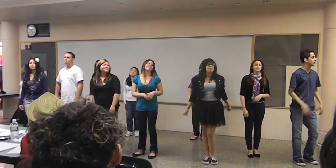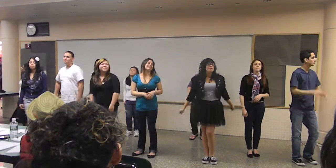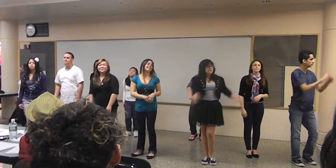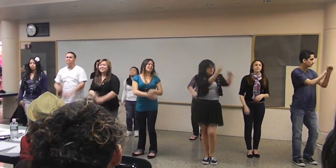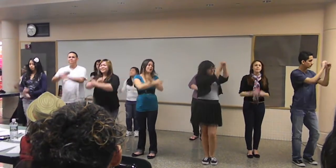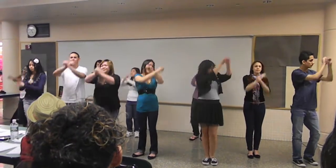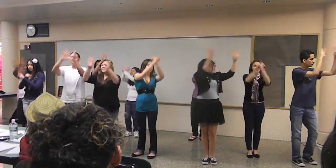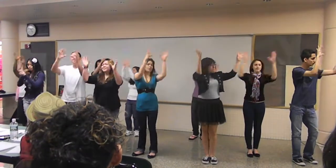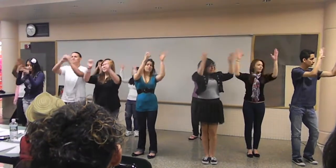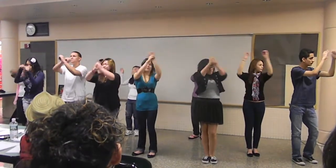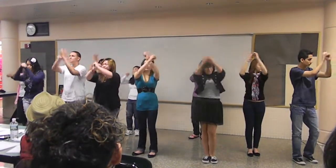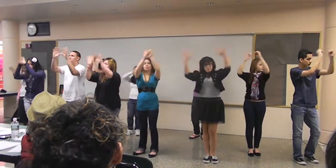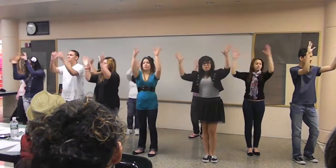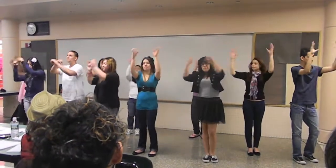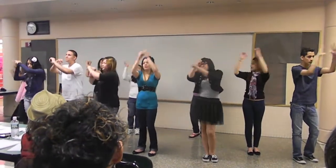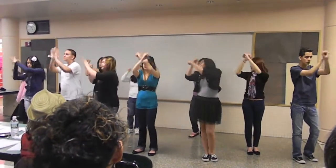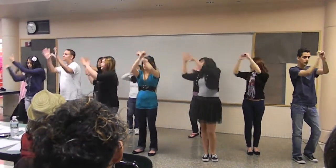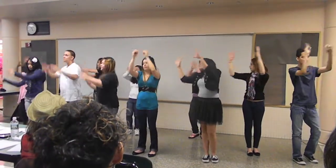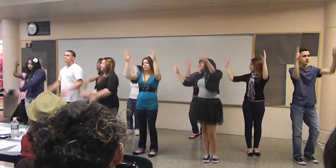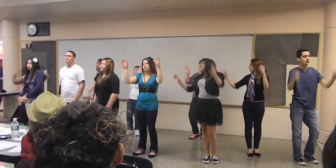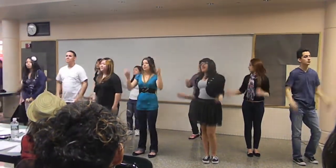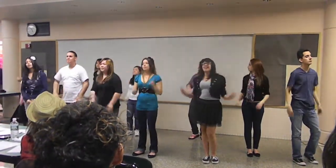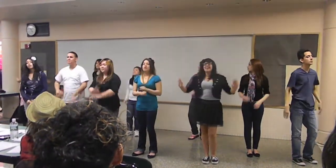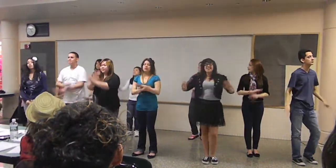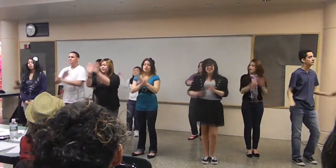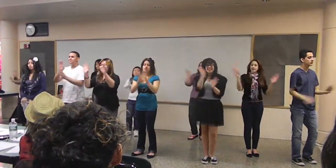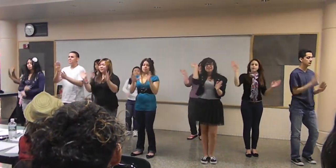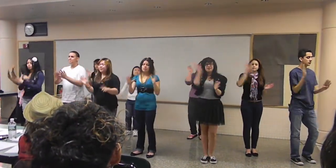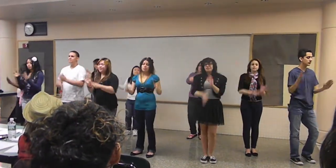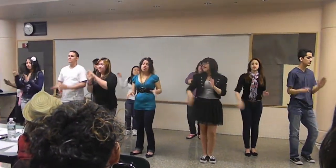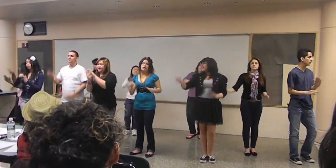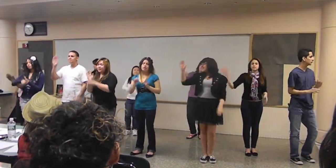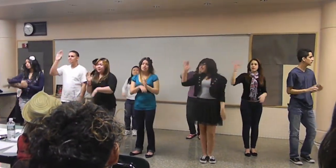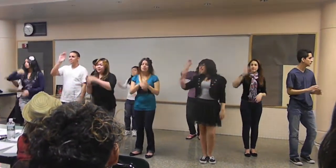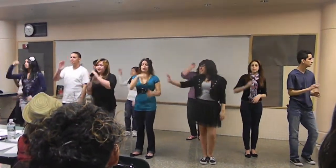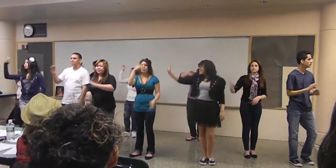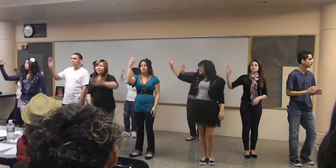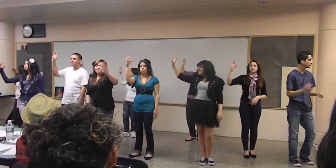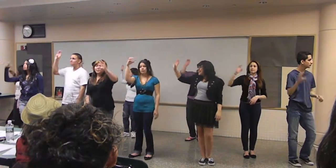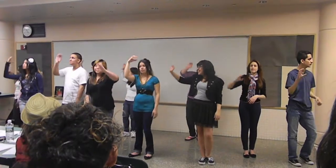Here's going down in the moon.